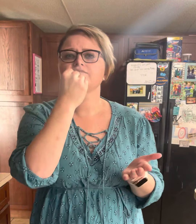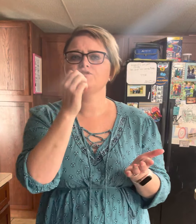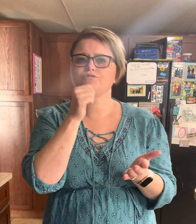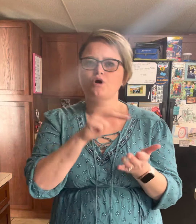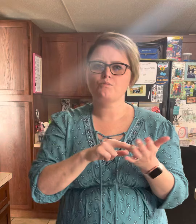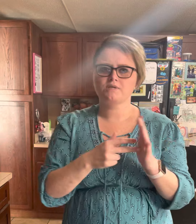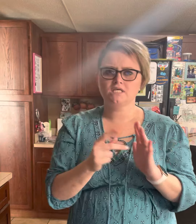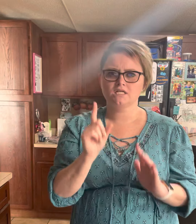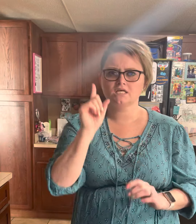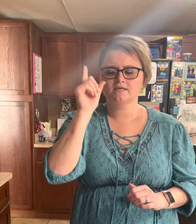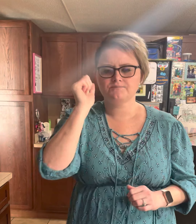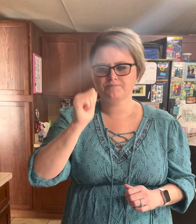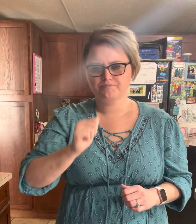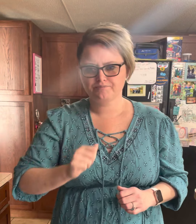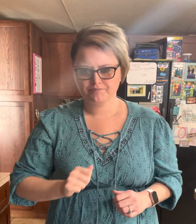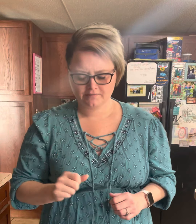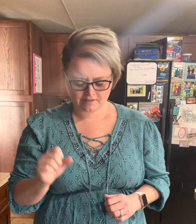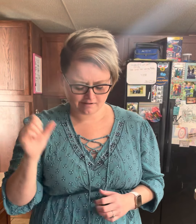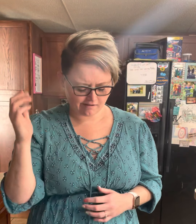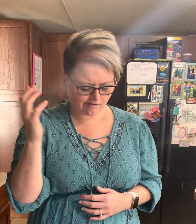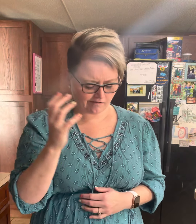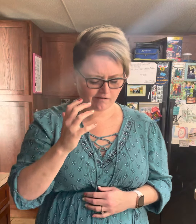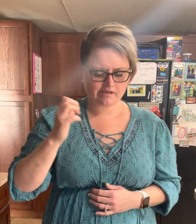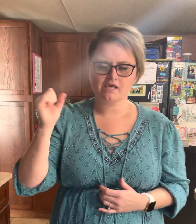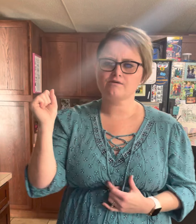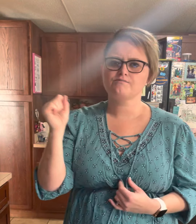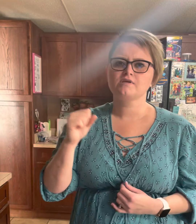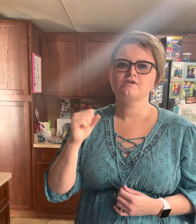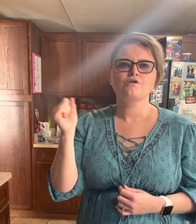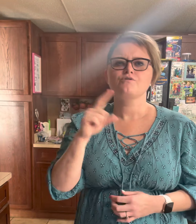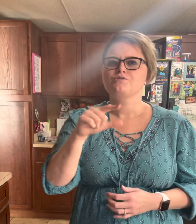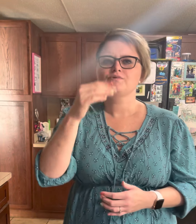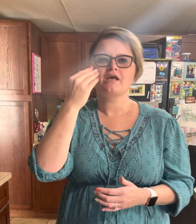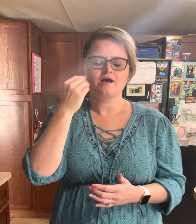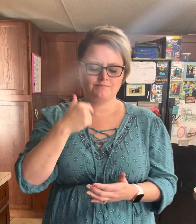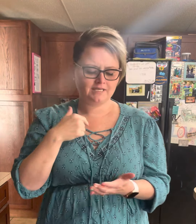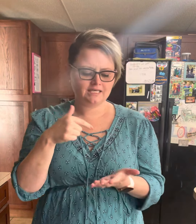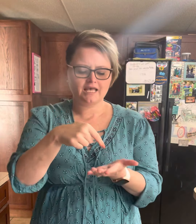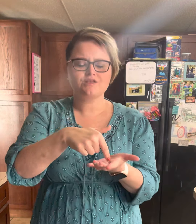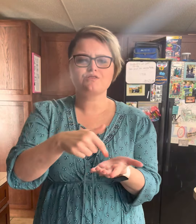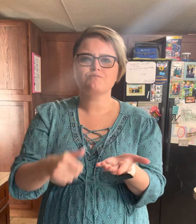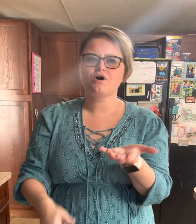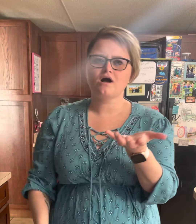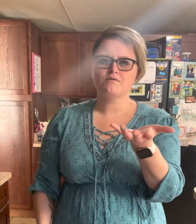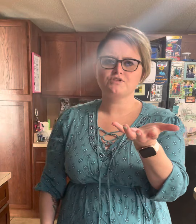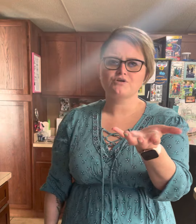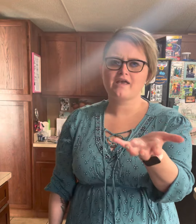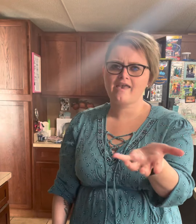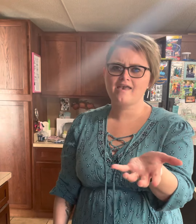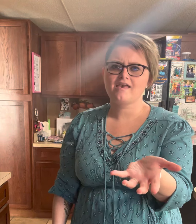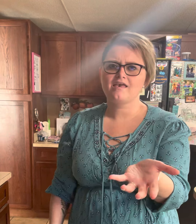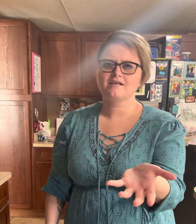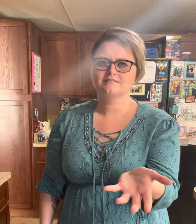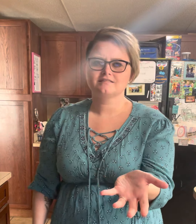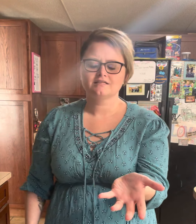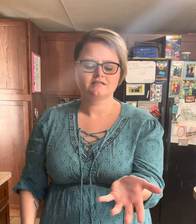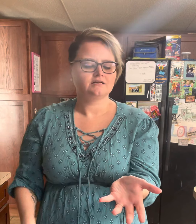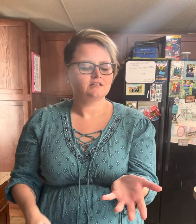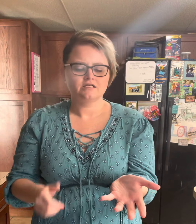you don't mean it You know you got me in the pool, yeah But